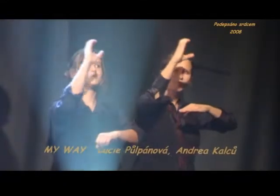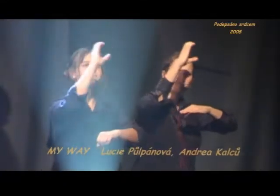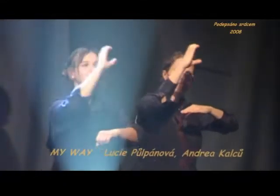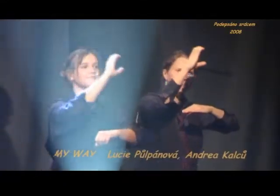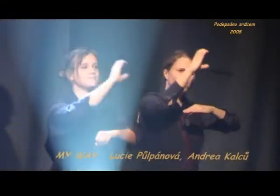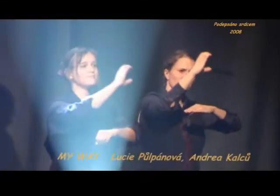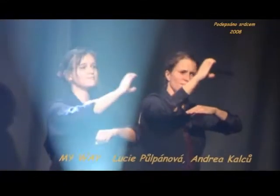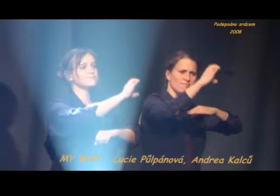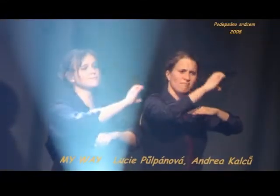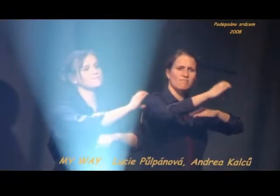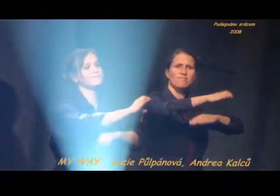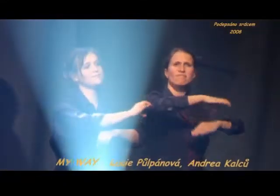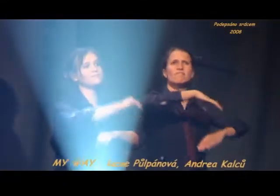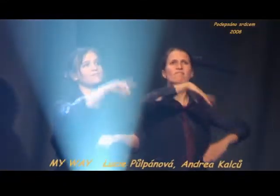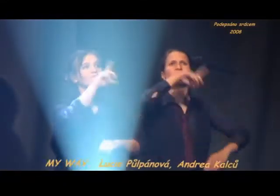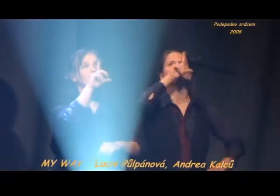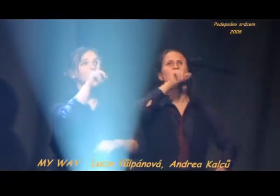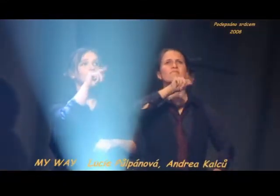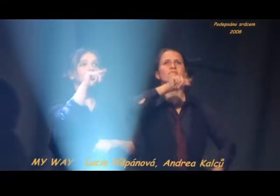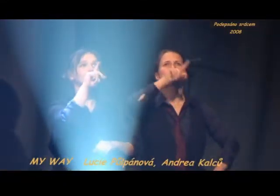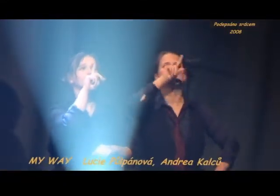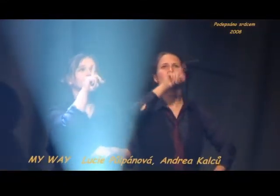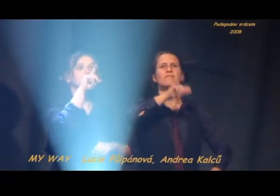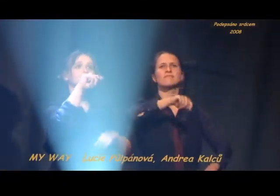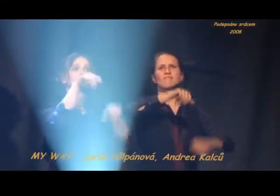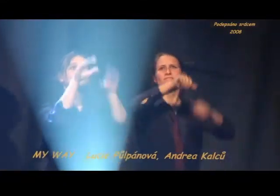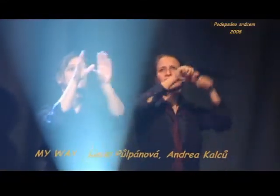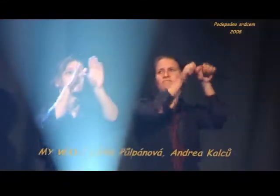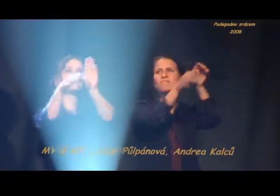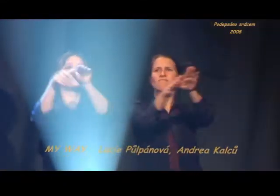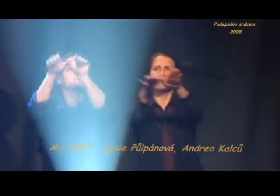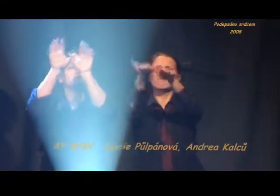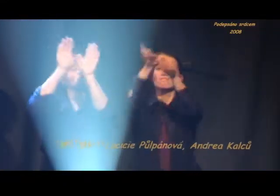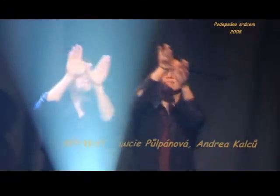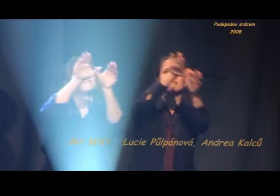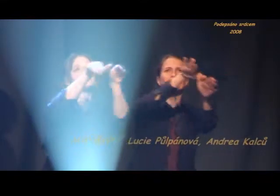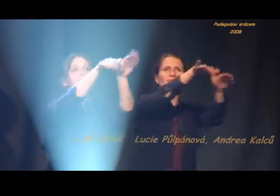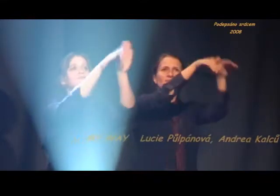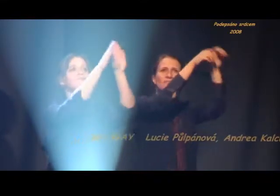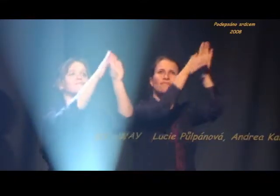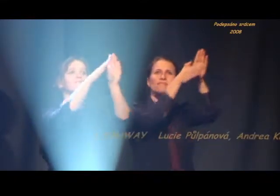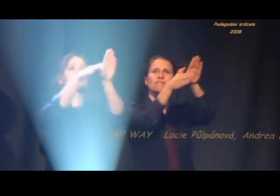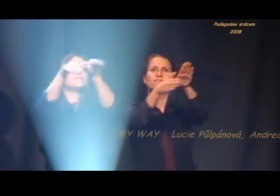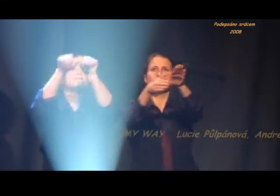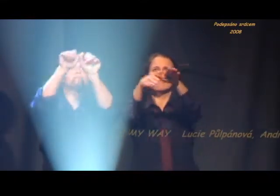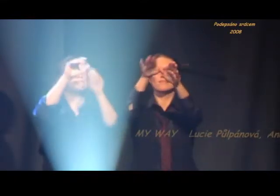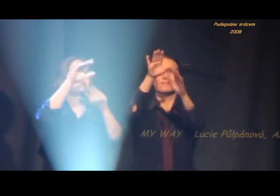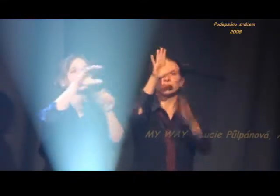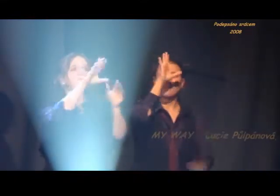Now, the end is here, so I face